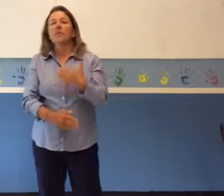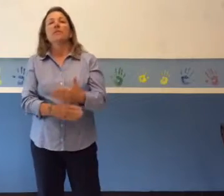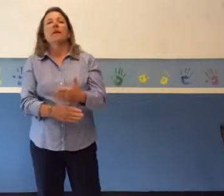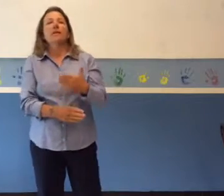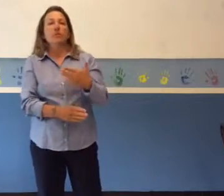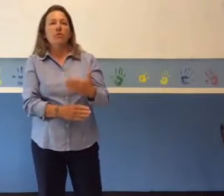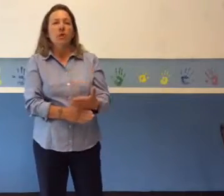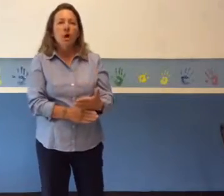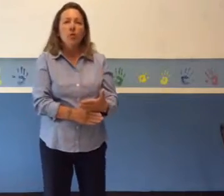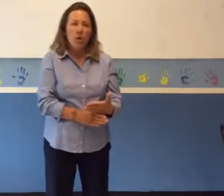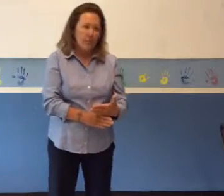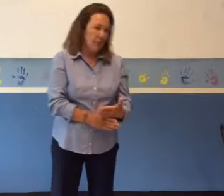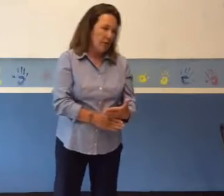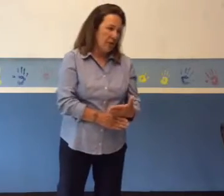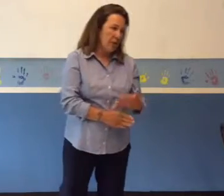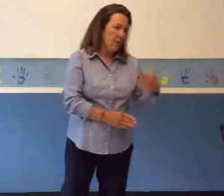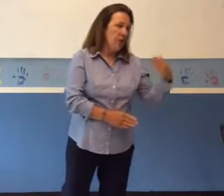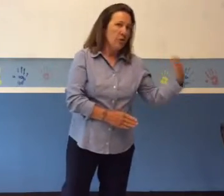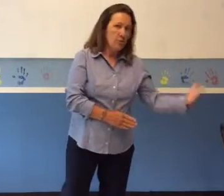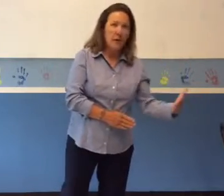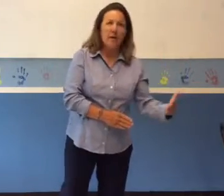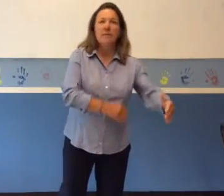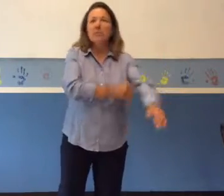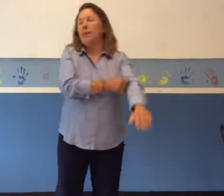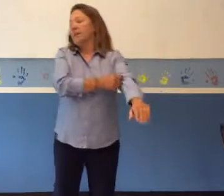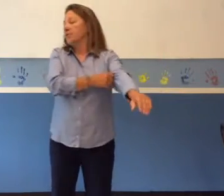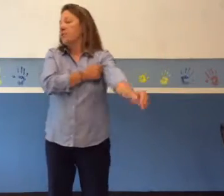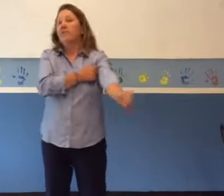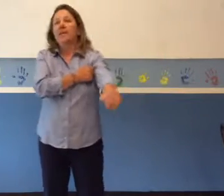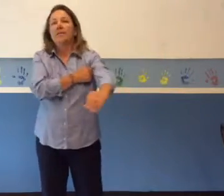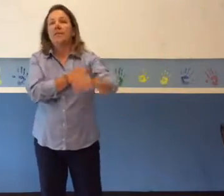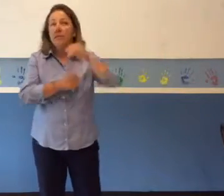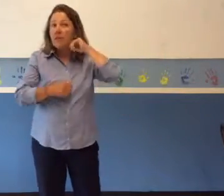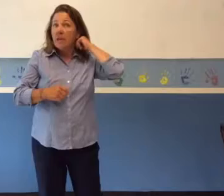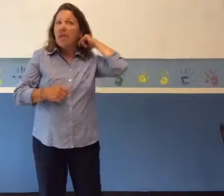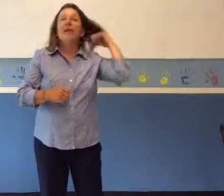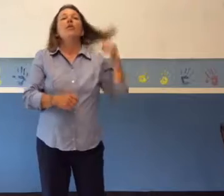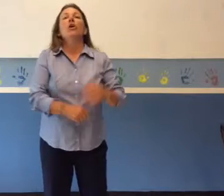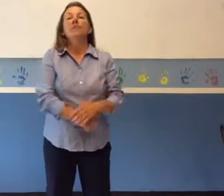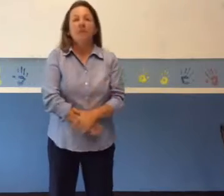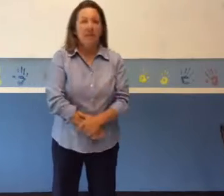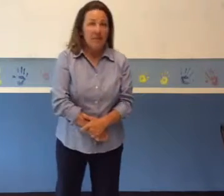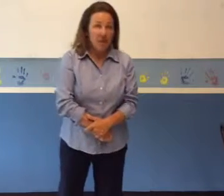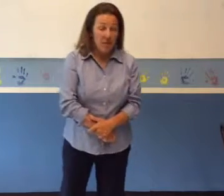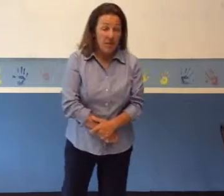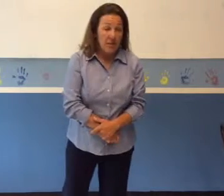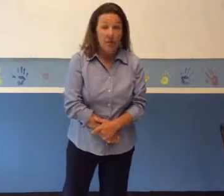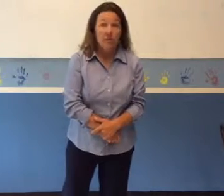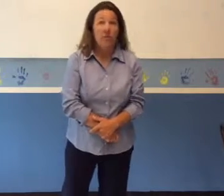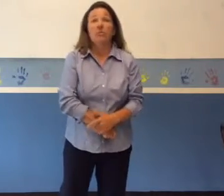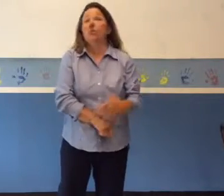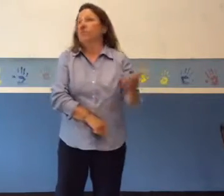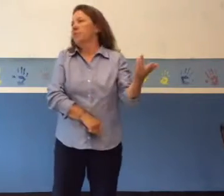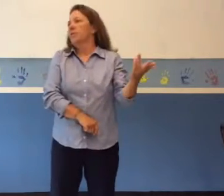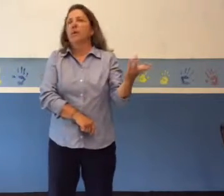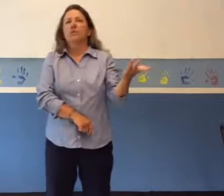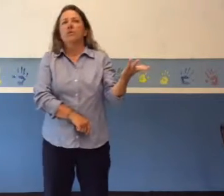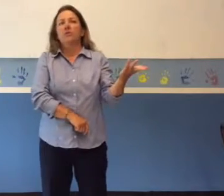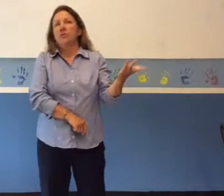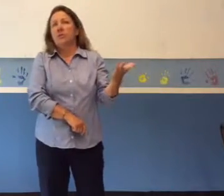contains no compensation directly related to effectiveness and often leads these teachers to look for those districts